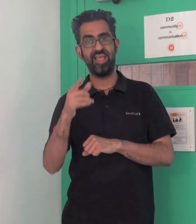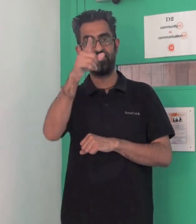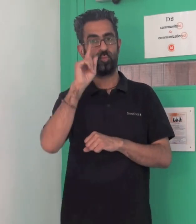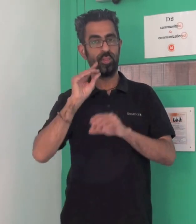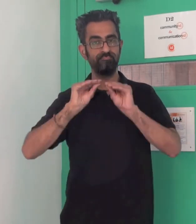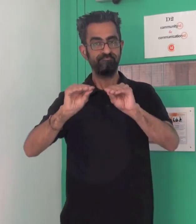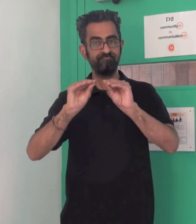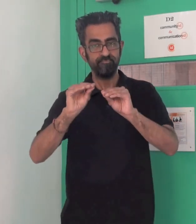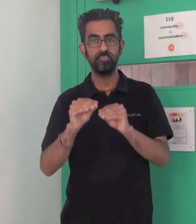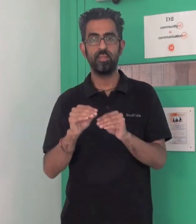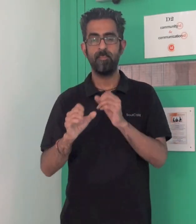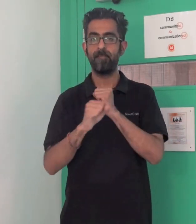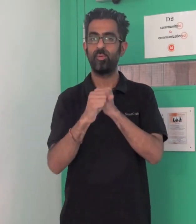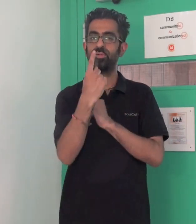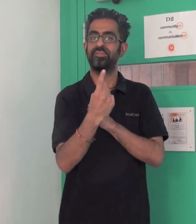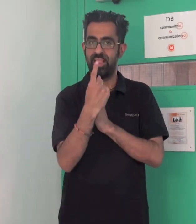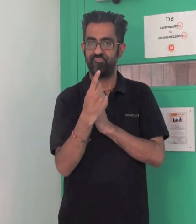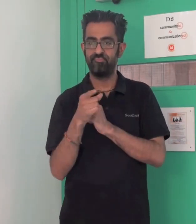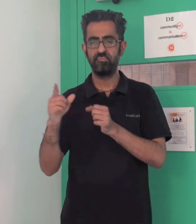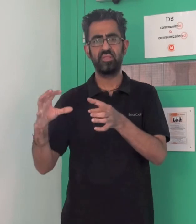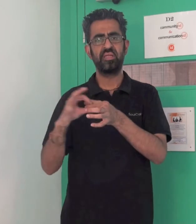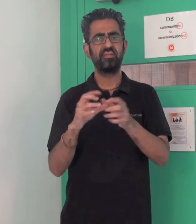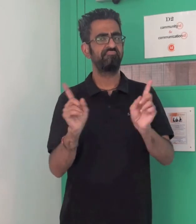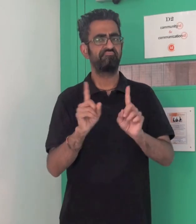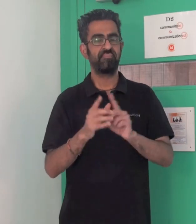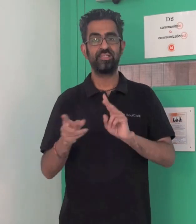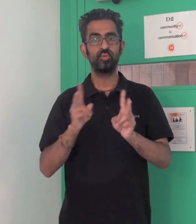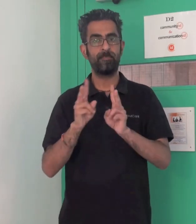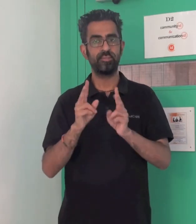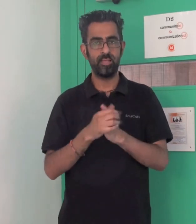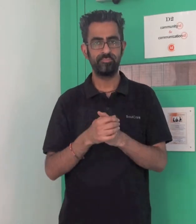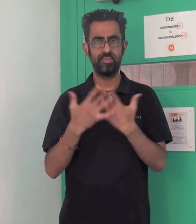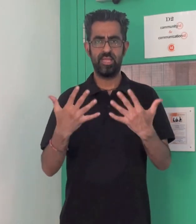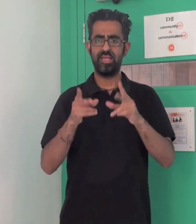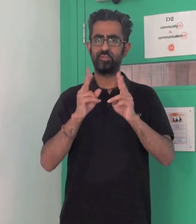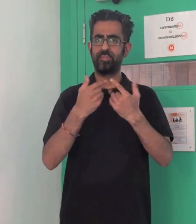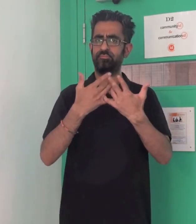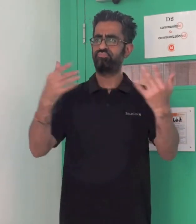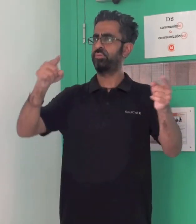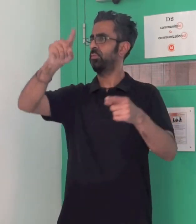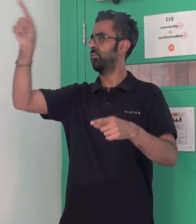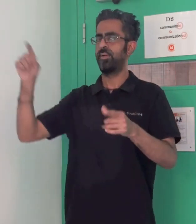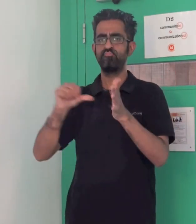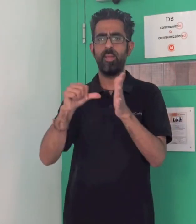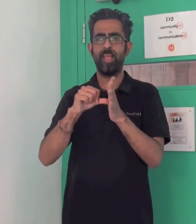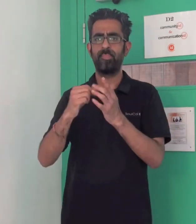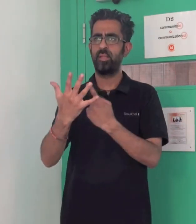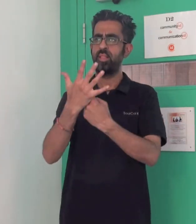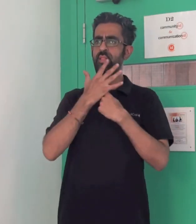afternoon from 2 until 5, we'll be running a workshop called Marketing Yourself. And this is specifically focused on interpreters,